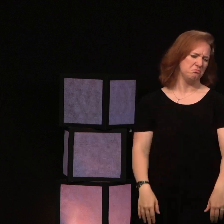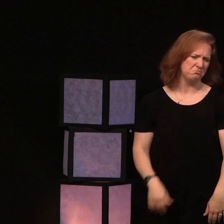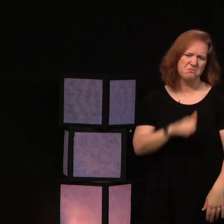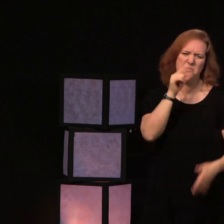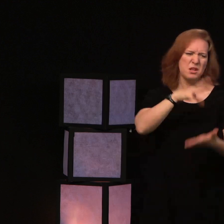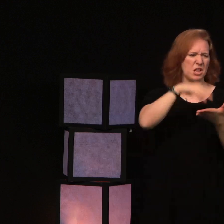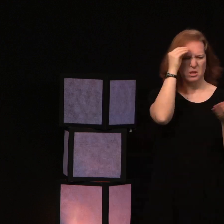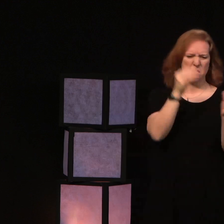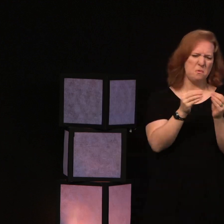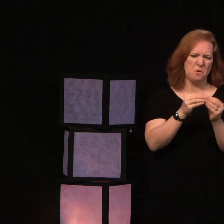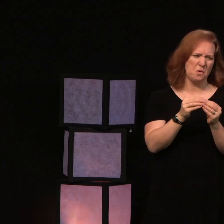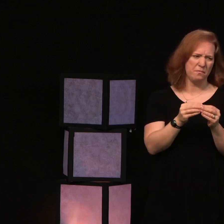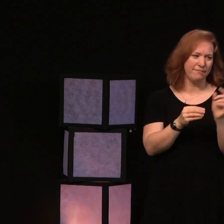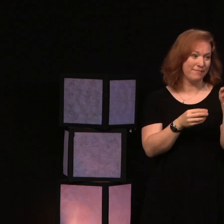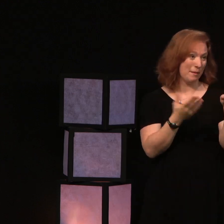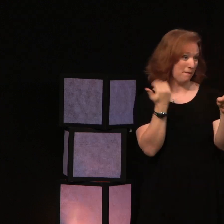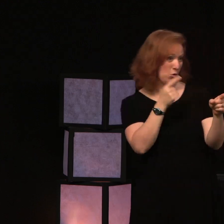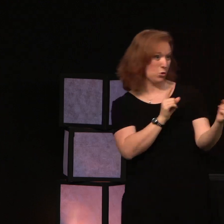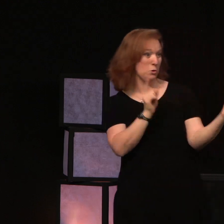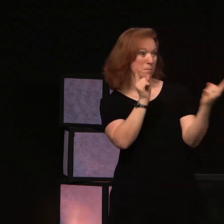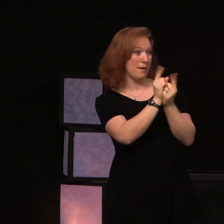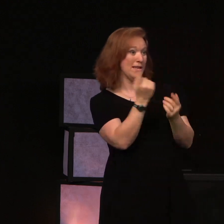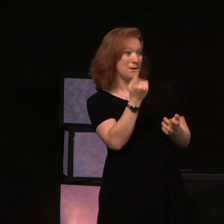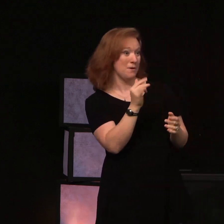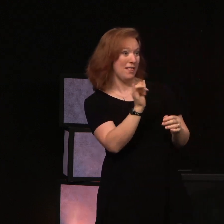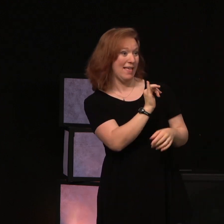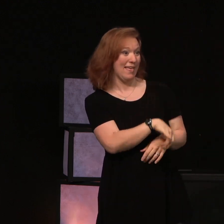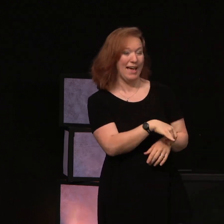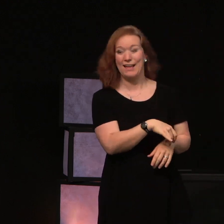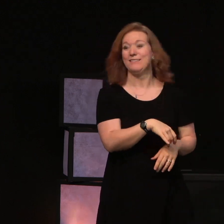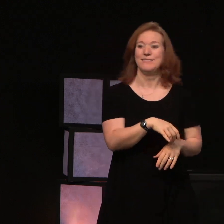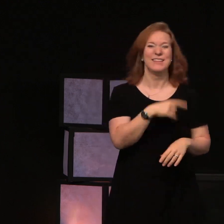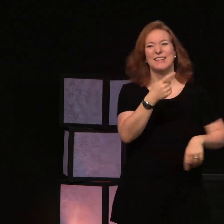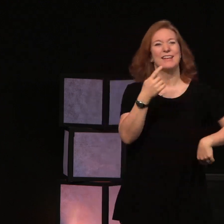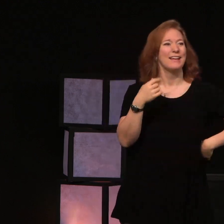Eugene, you ever met anybody like that? I know everything I need to know.